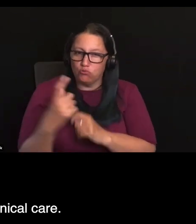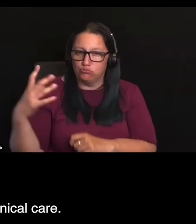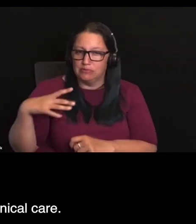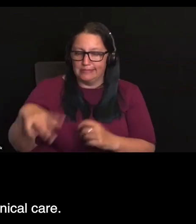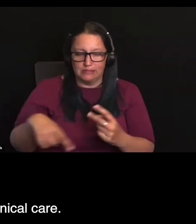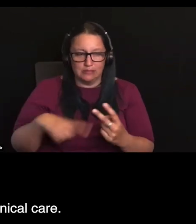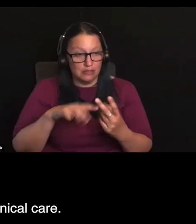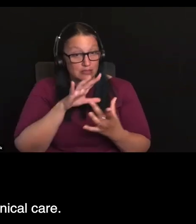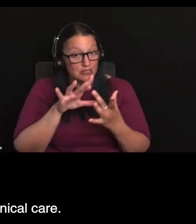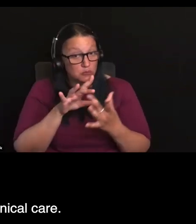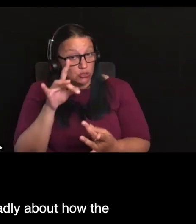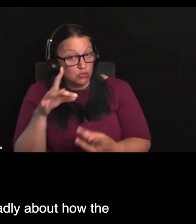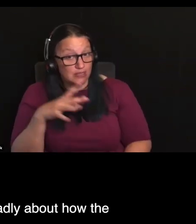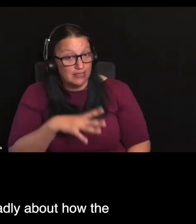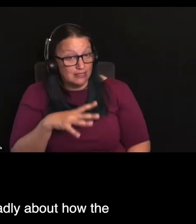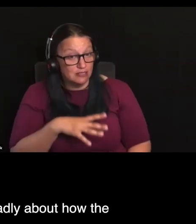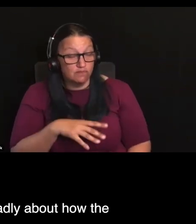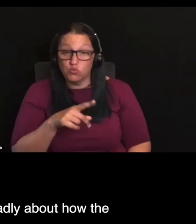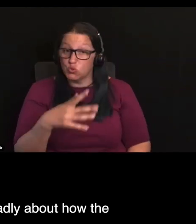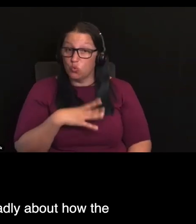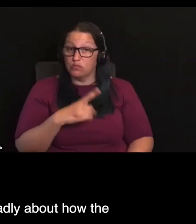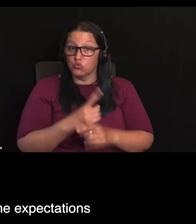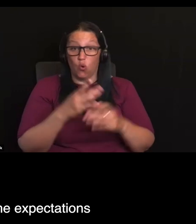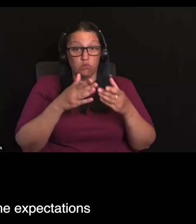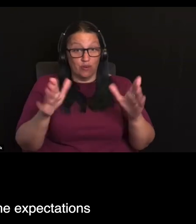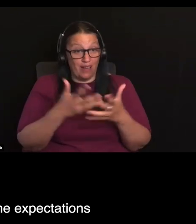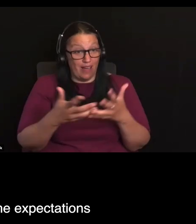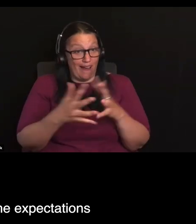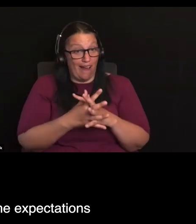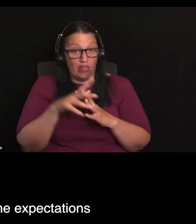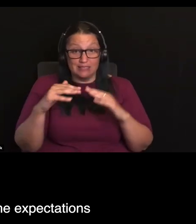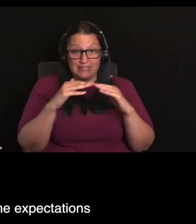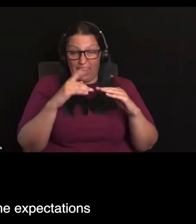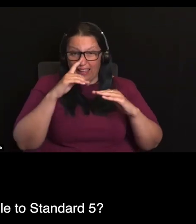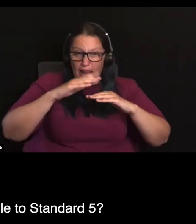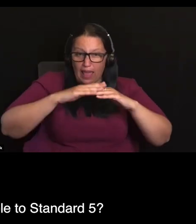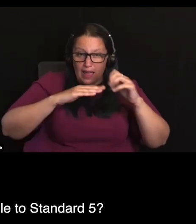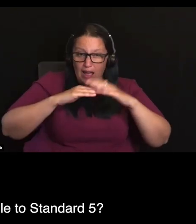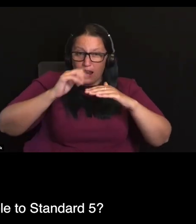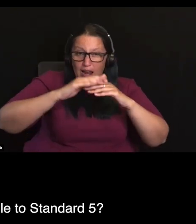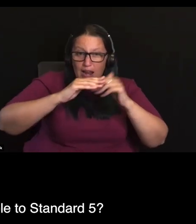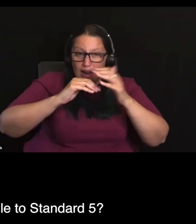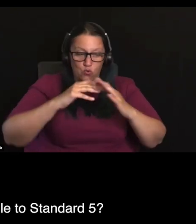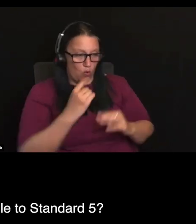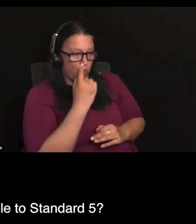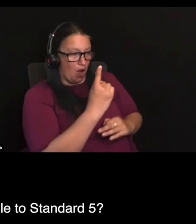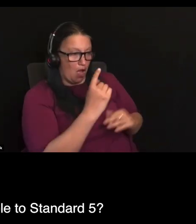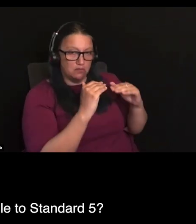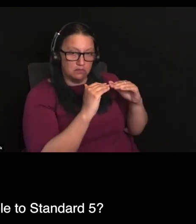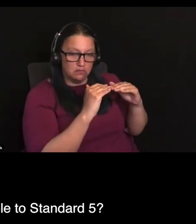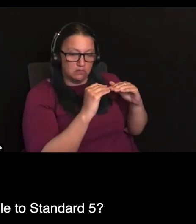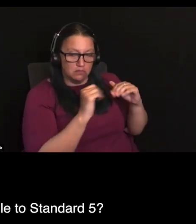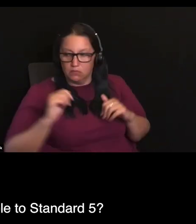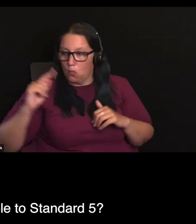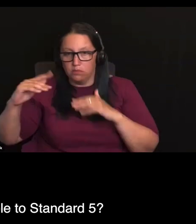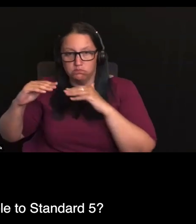but also in the clinical care. Do you even want to talk more broadly about how the standards will kind of layer on the expectations of standards one to four, being